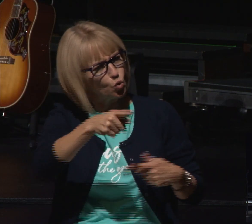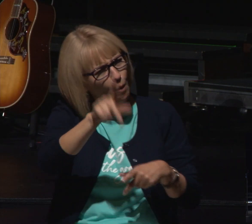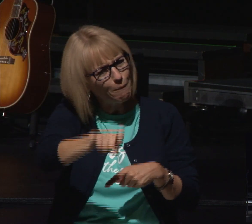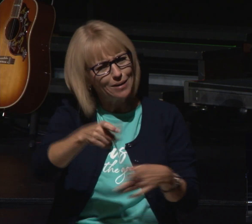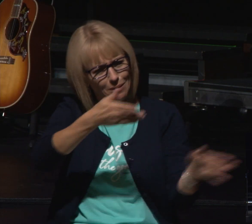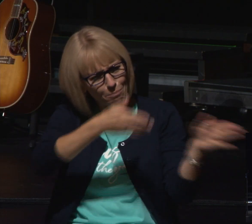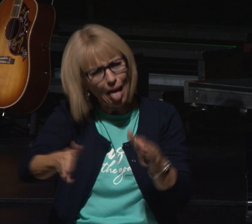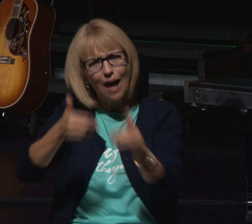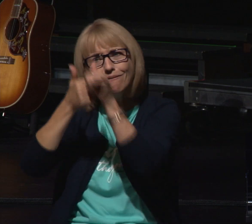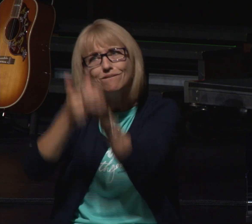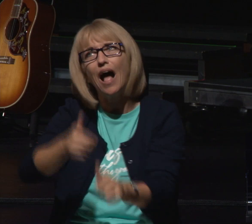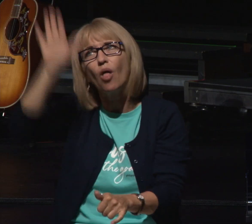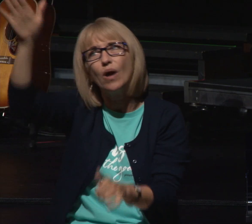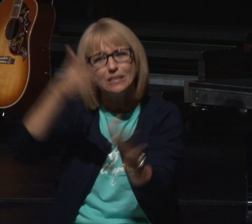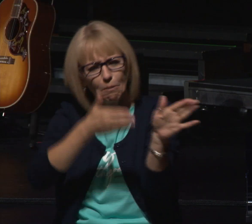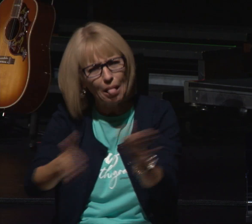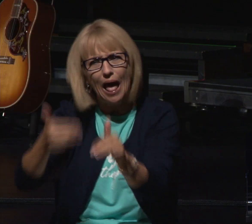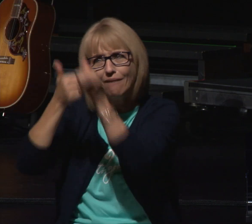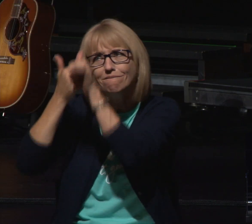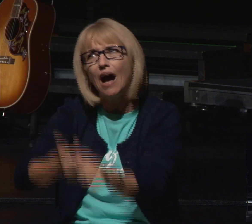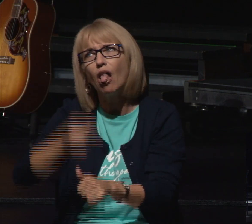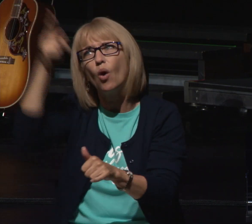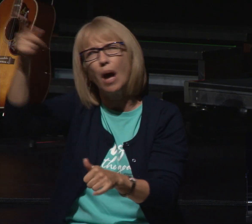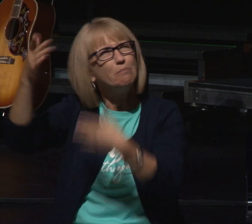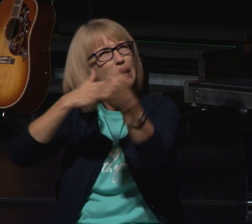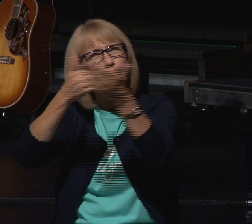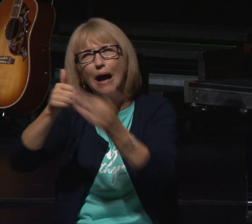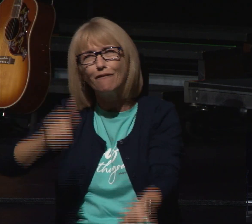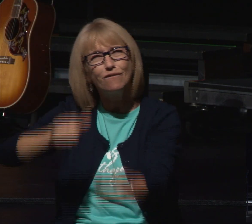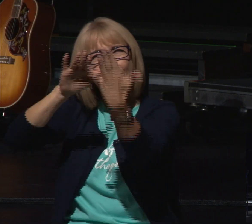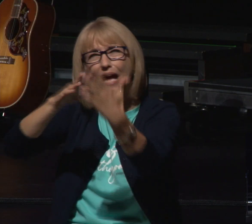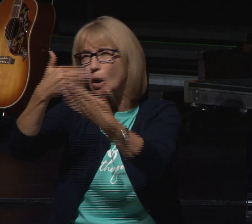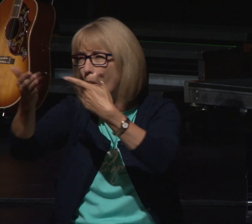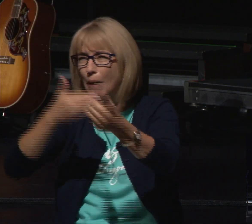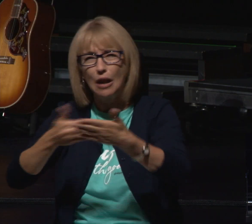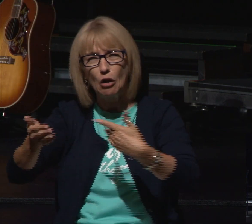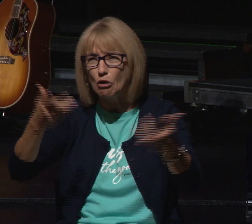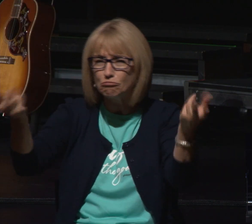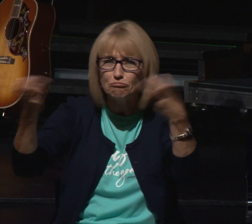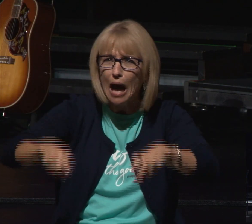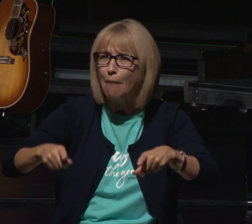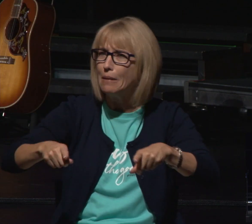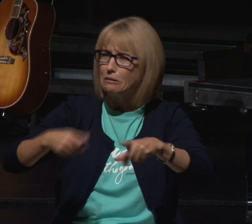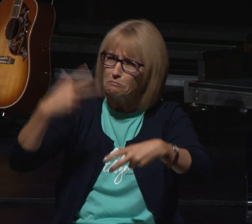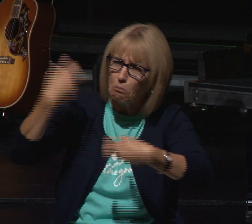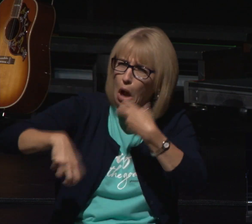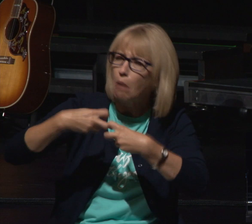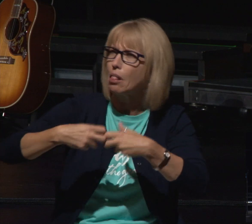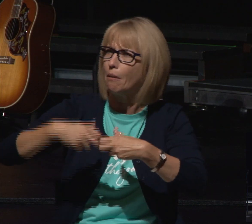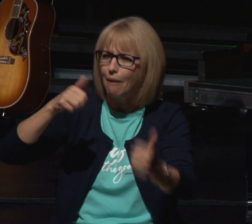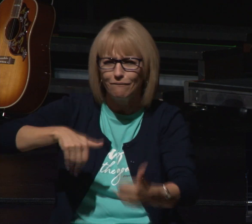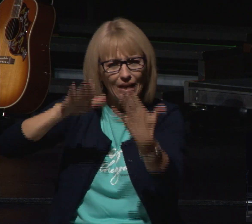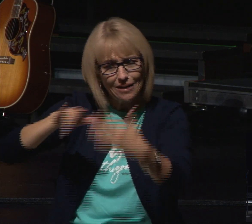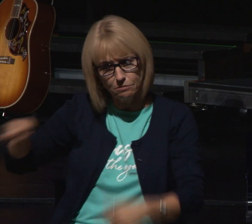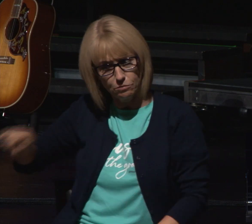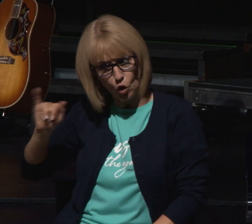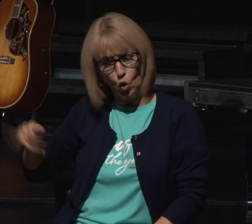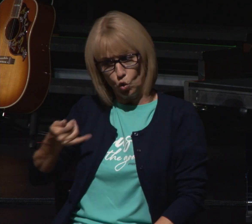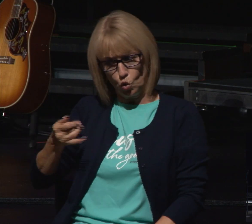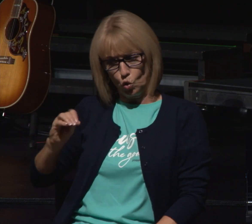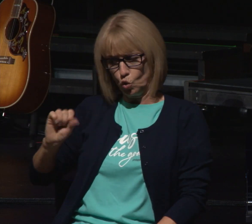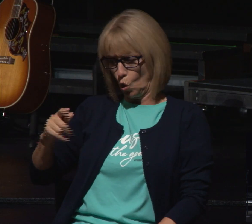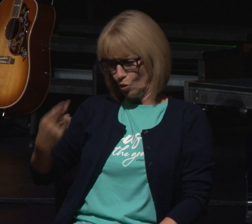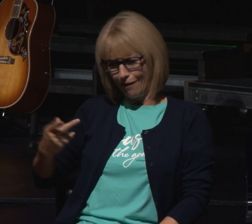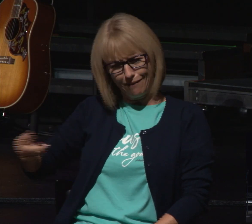no matter what the obstacles no matter what joseph was going to face he still had a purpose and it was there for him